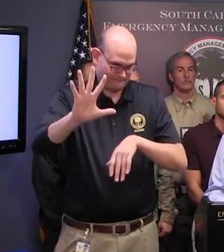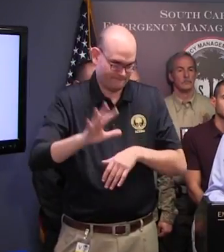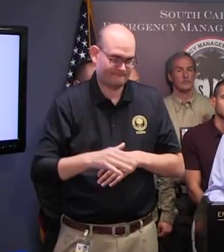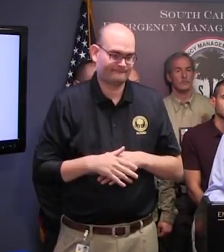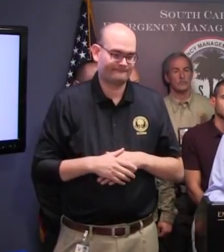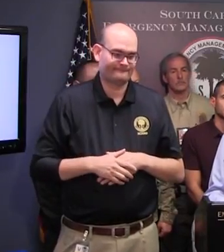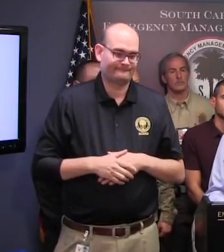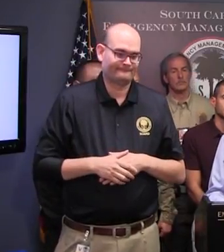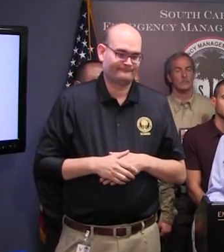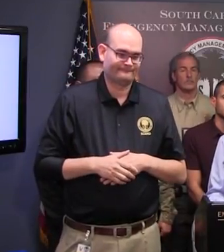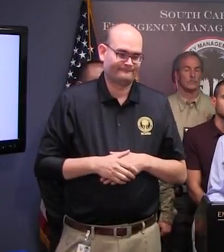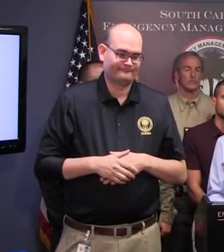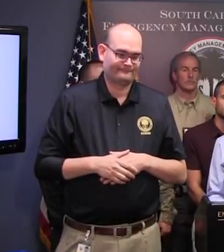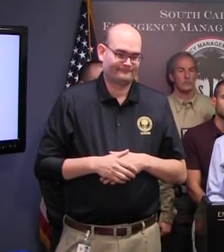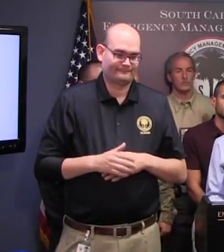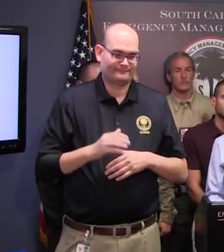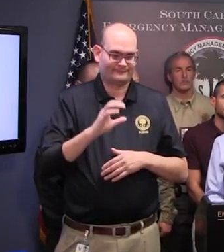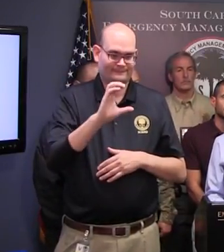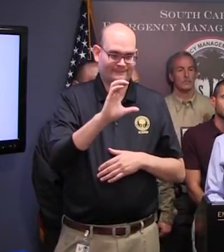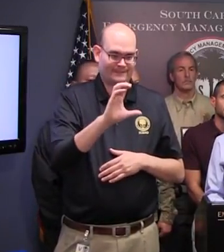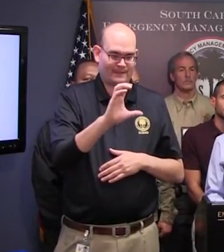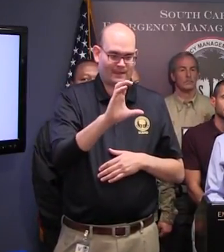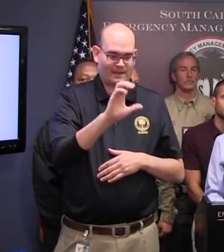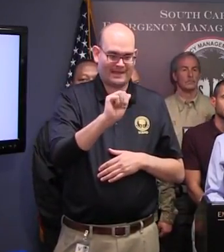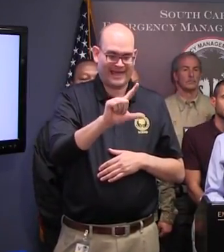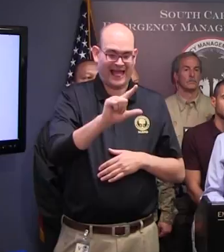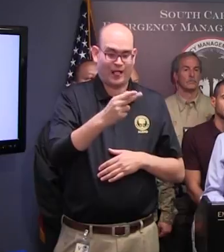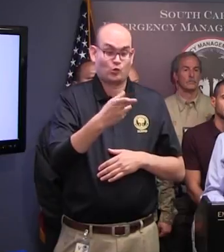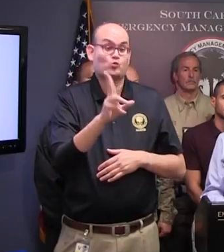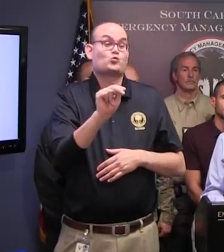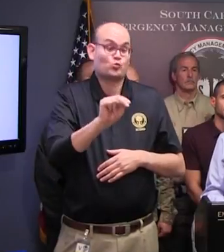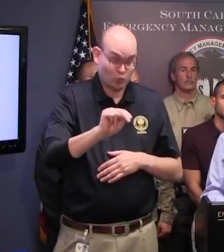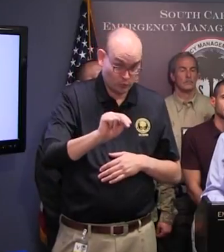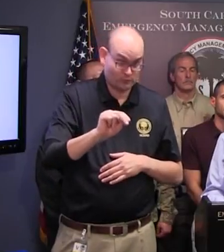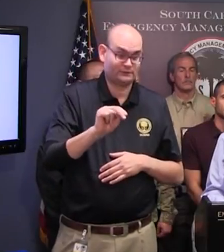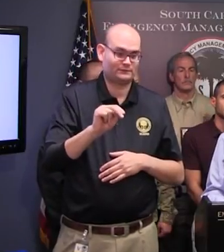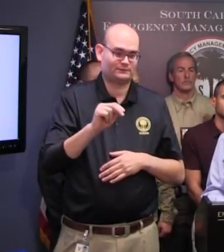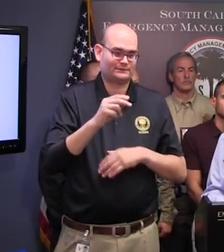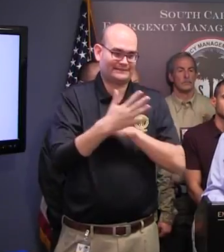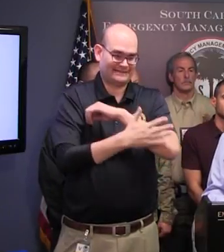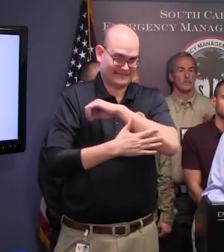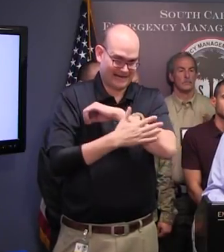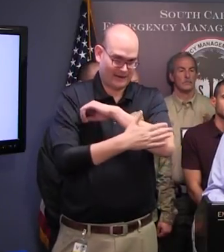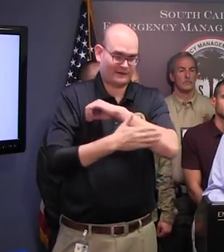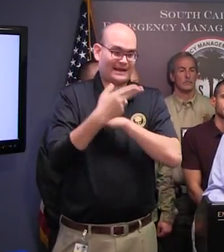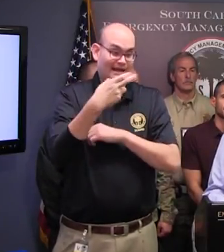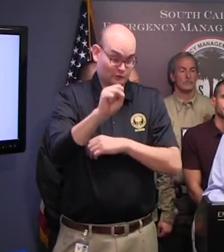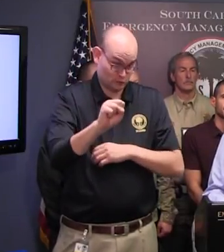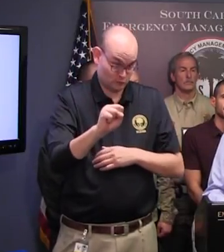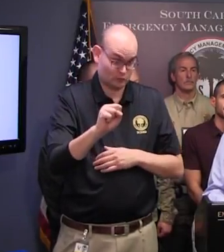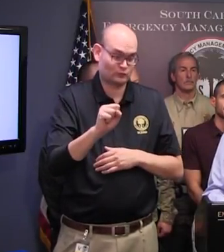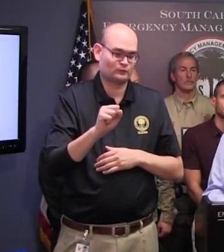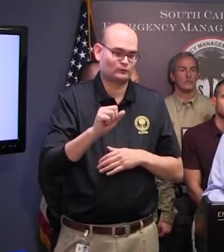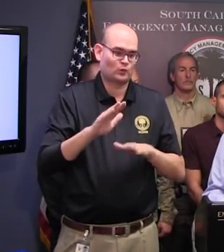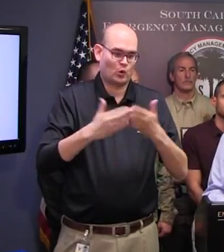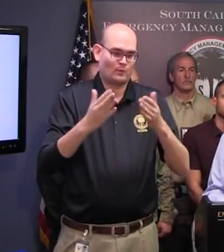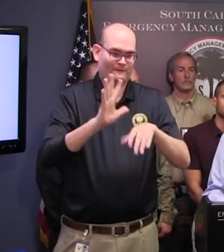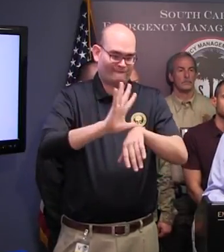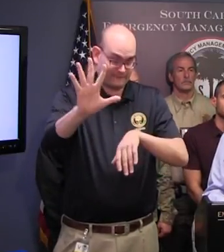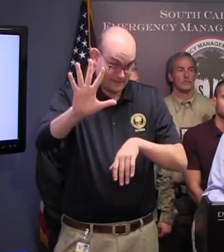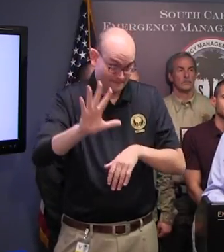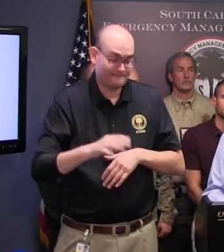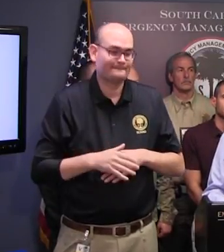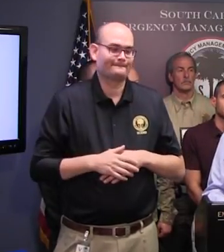.m. Calhoun County High School in Calhoun County is scheduled to open at 5